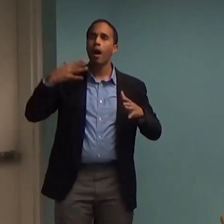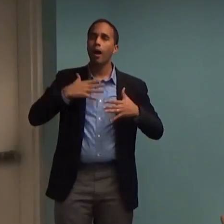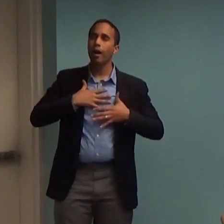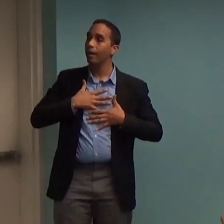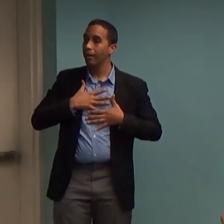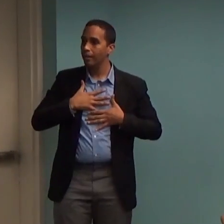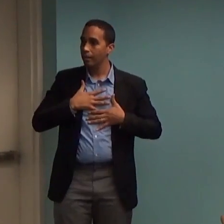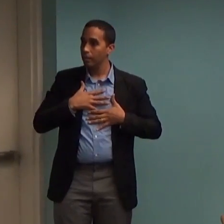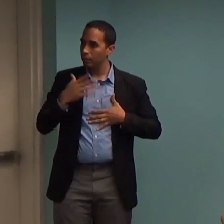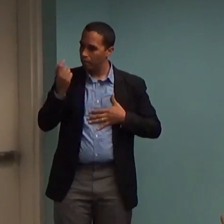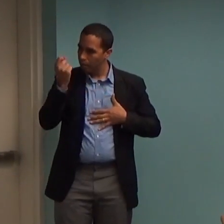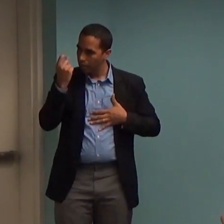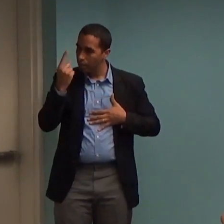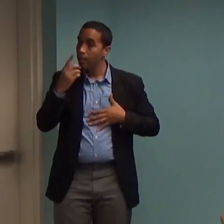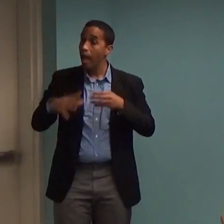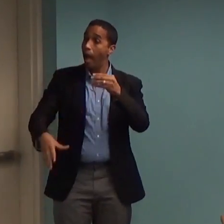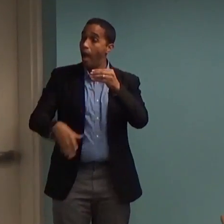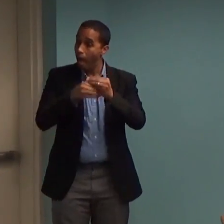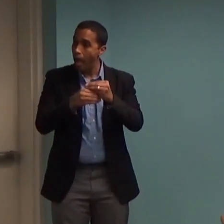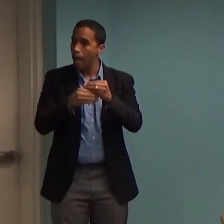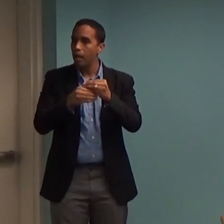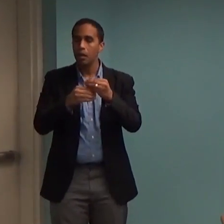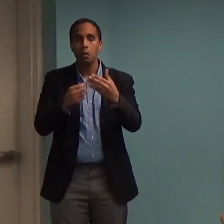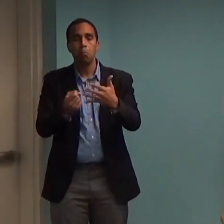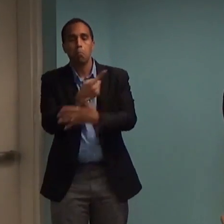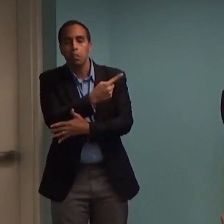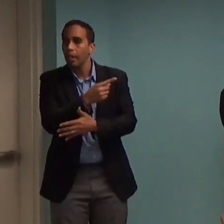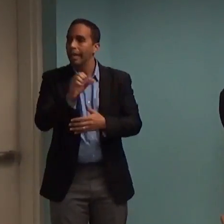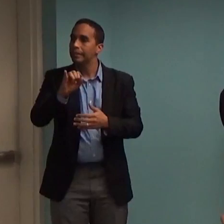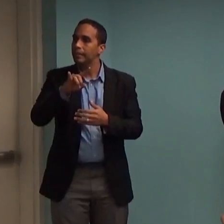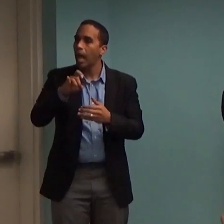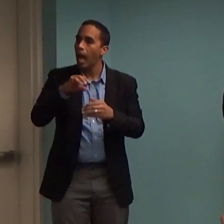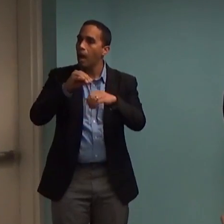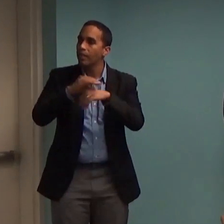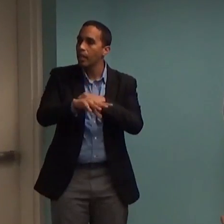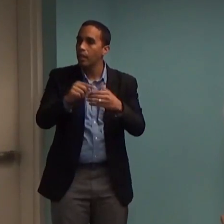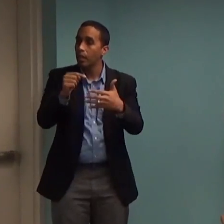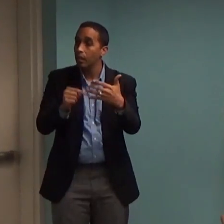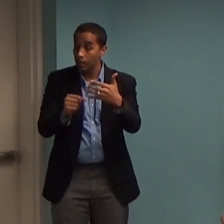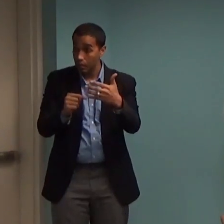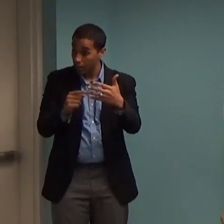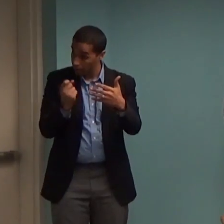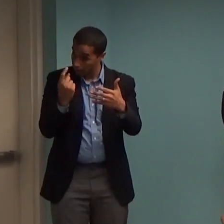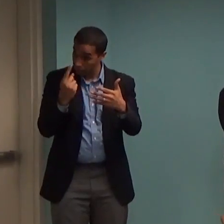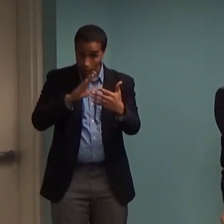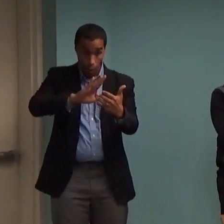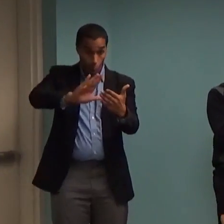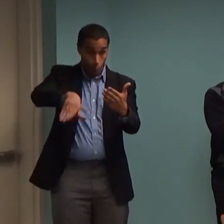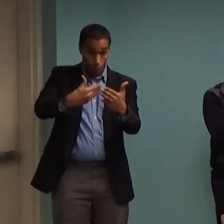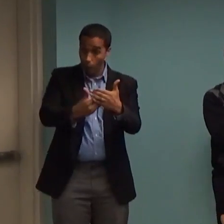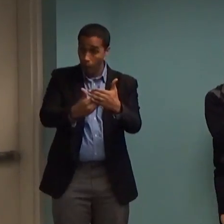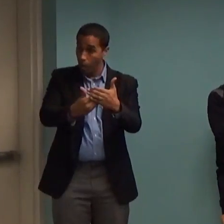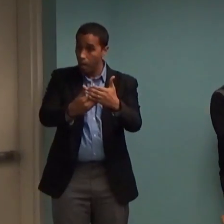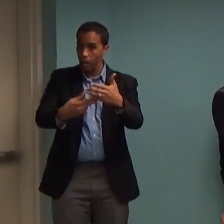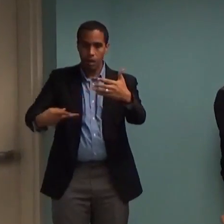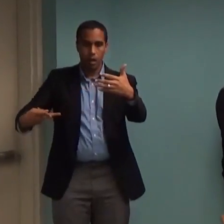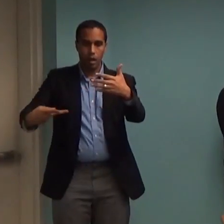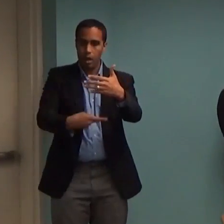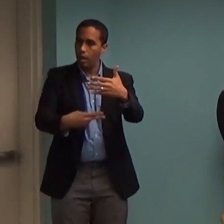include, and they'll list off several side effects usually. Those are not the complete list of side effects. That's because of this FDA rule. They only list them. It's only a